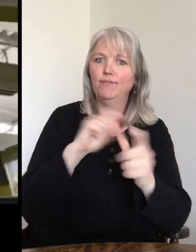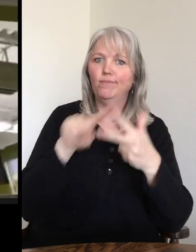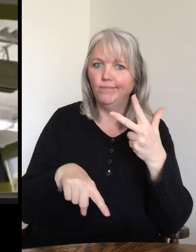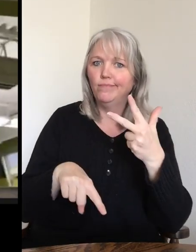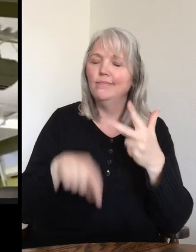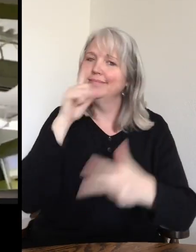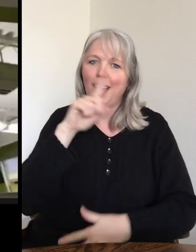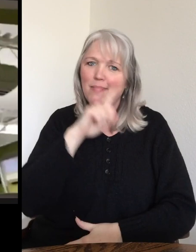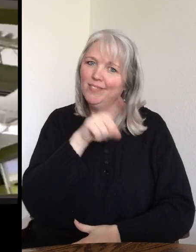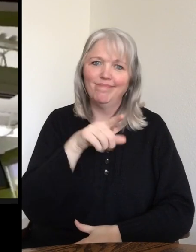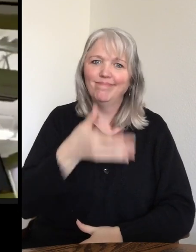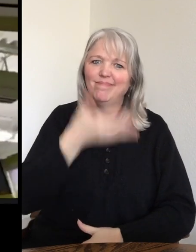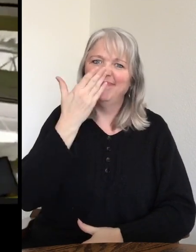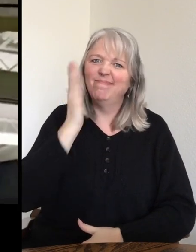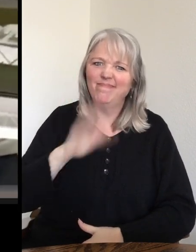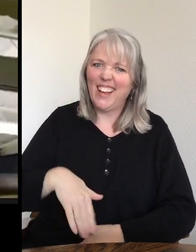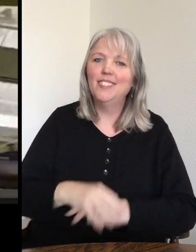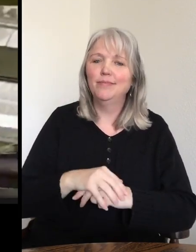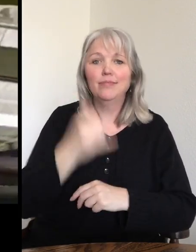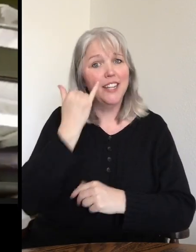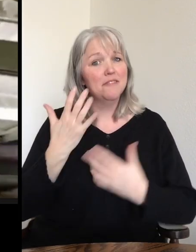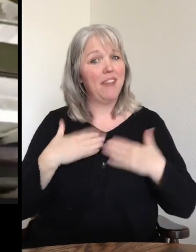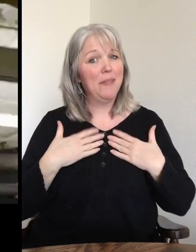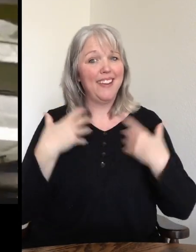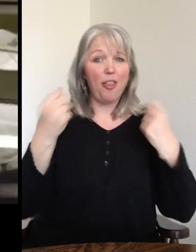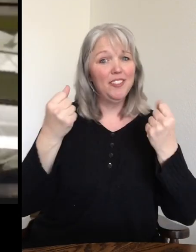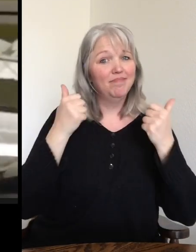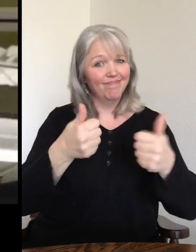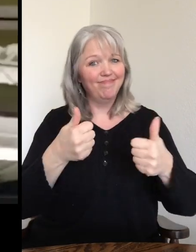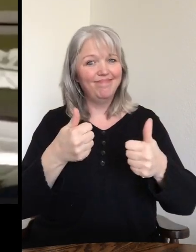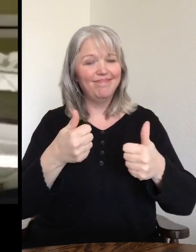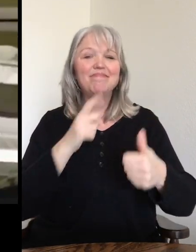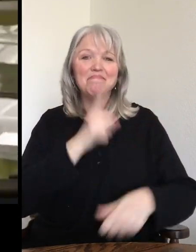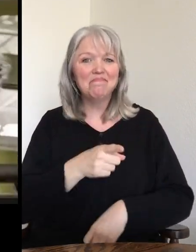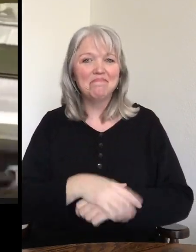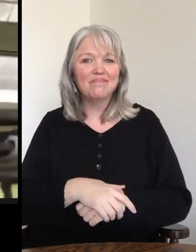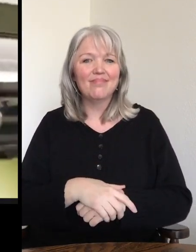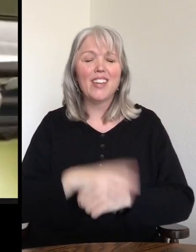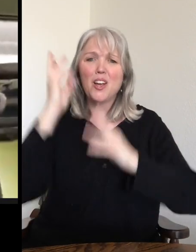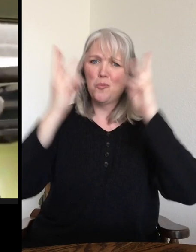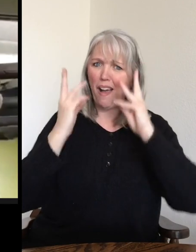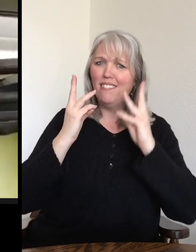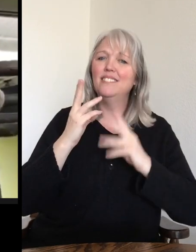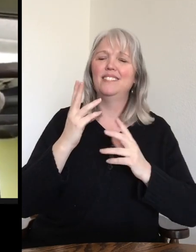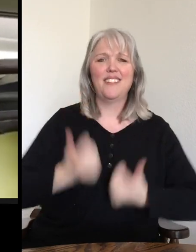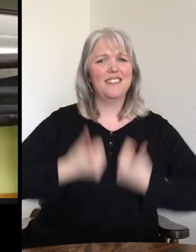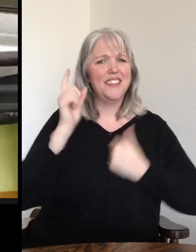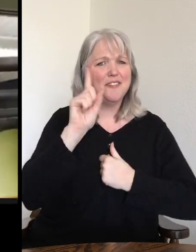we do not mind that Rigo stinks so long as he is happy and healthy about it. And he is. In the wild, these guys do live in the